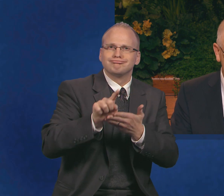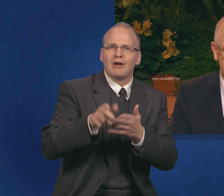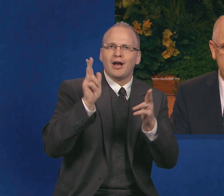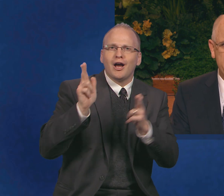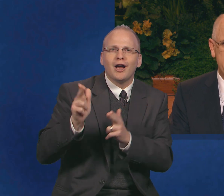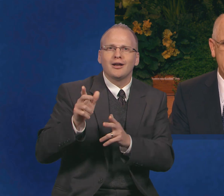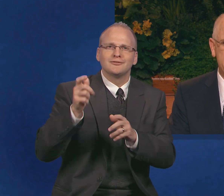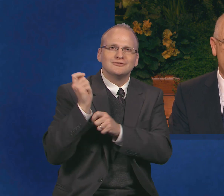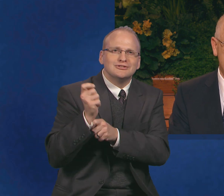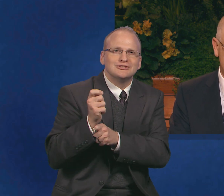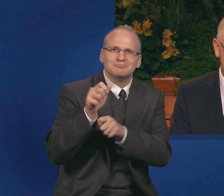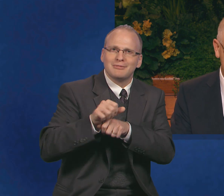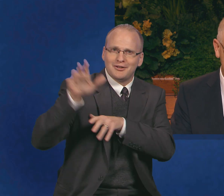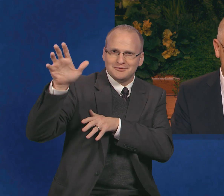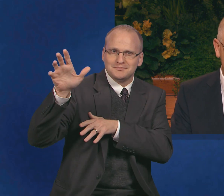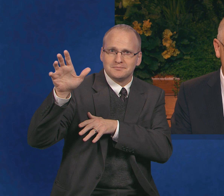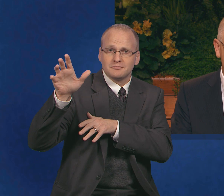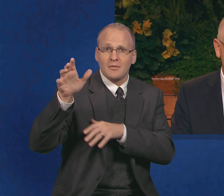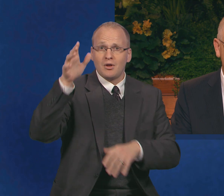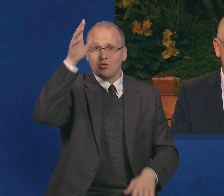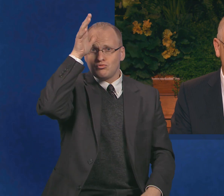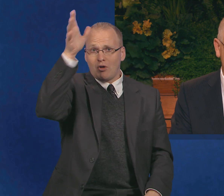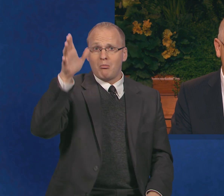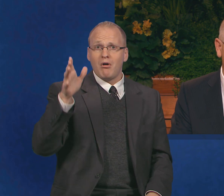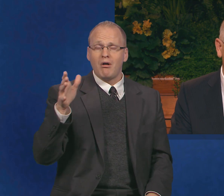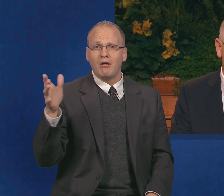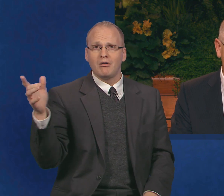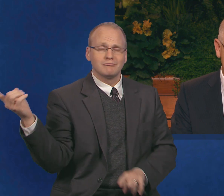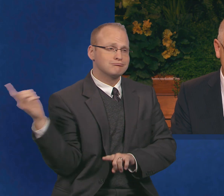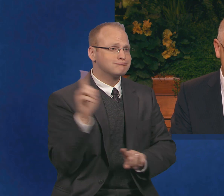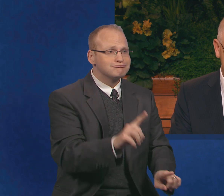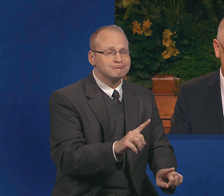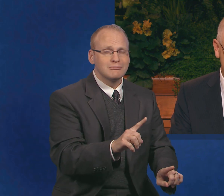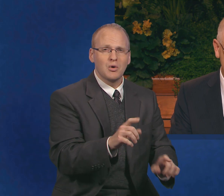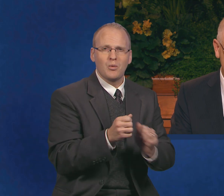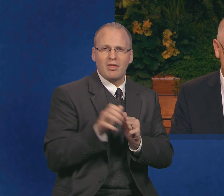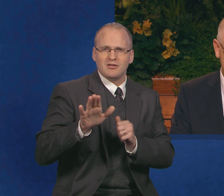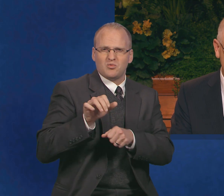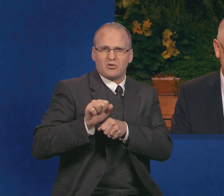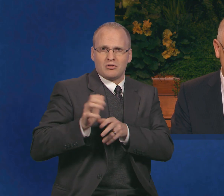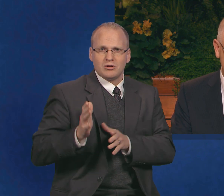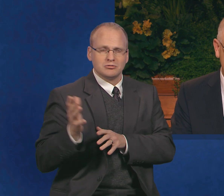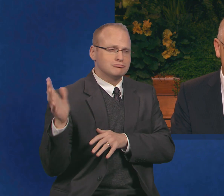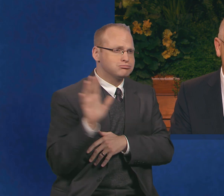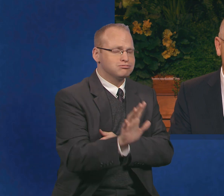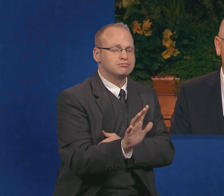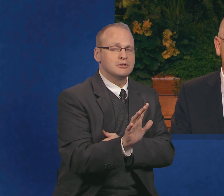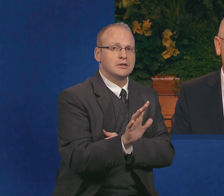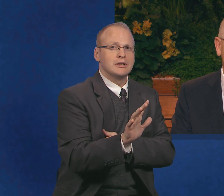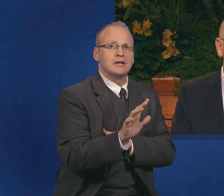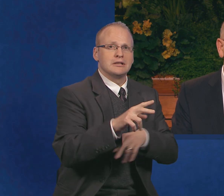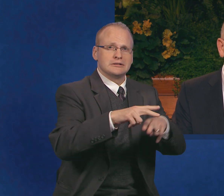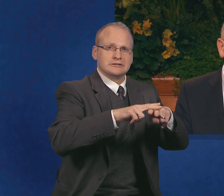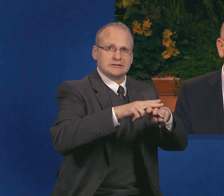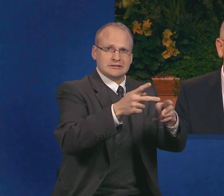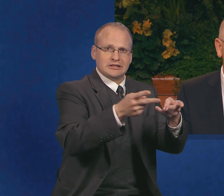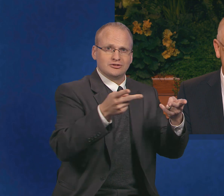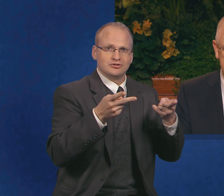the party of men at the railroad station not far from Colonia Juarez. He had the string of saddle horses and the necessary